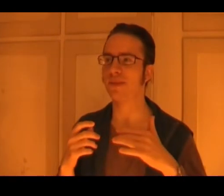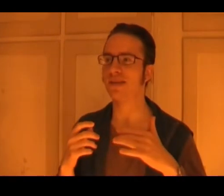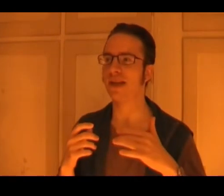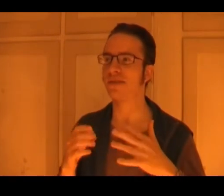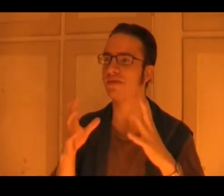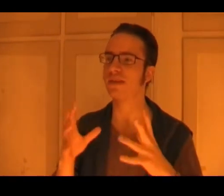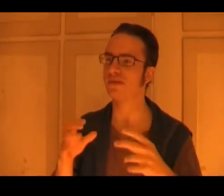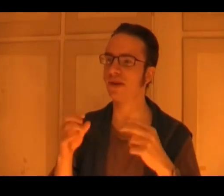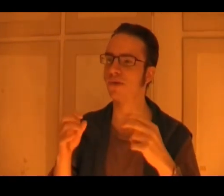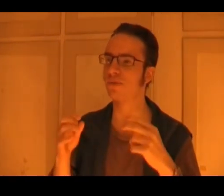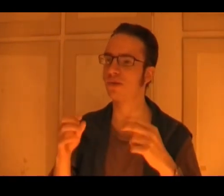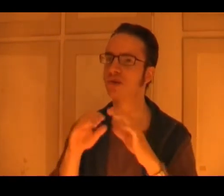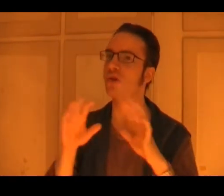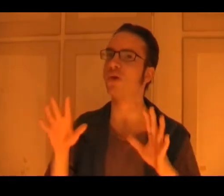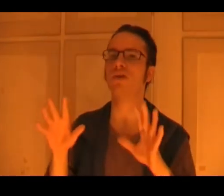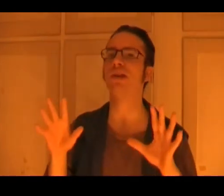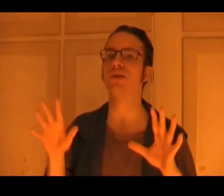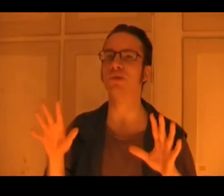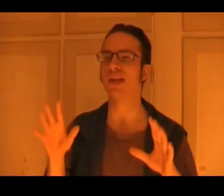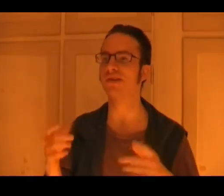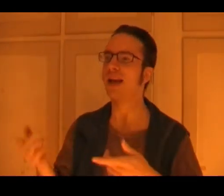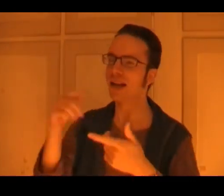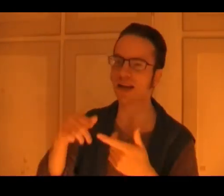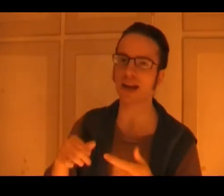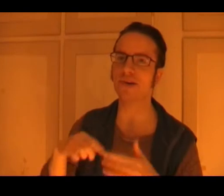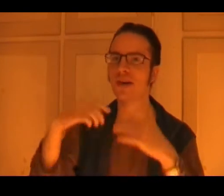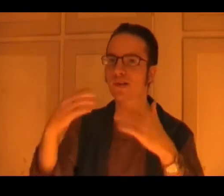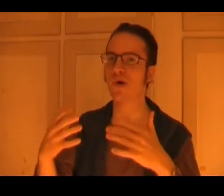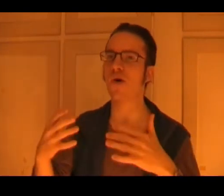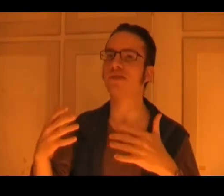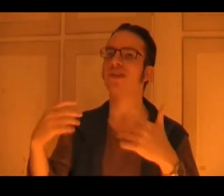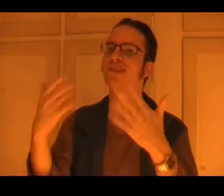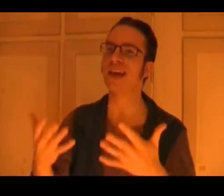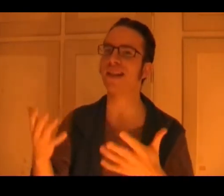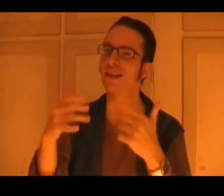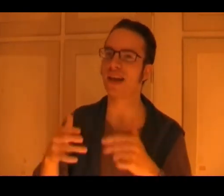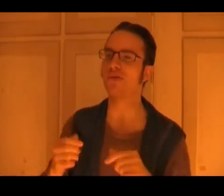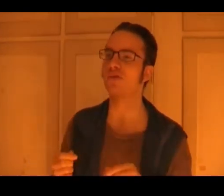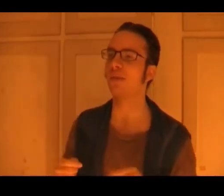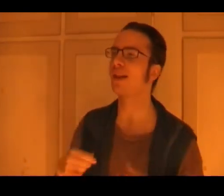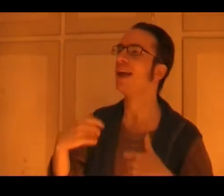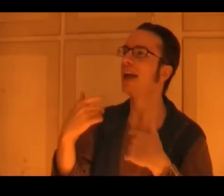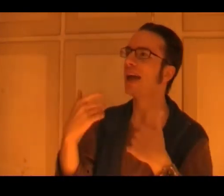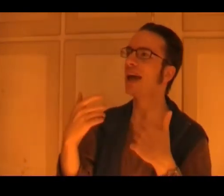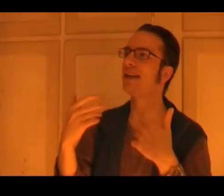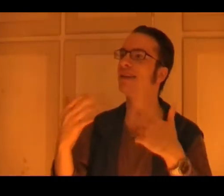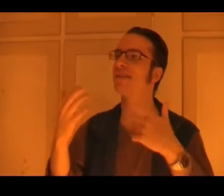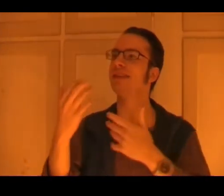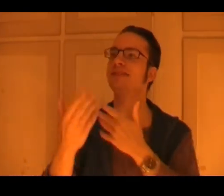they say that, you know, there's no longer any communication, a little later, someone calls on their cell, and they have no trouble, and it's